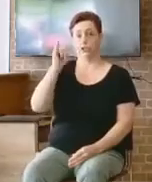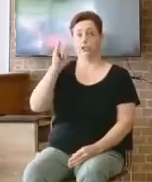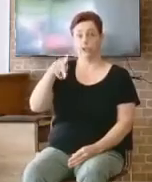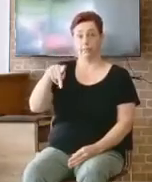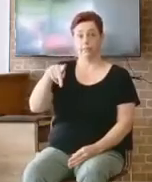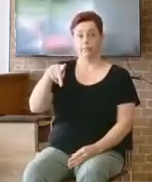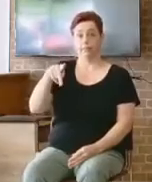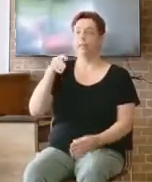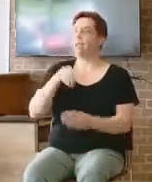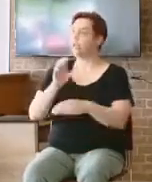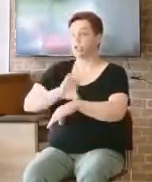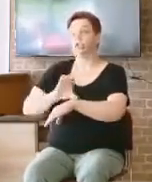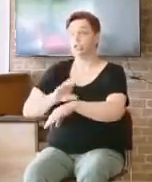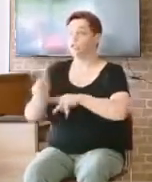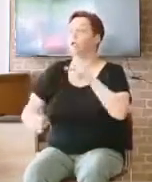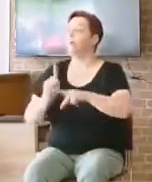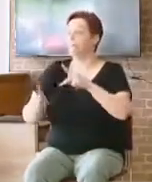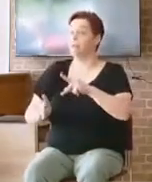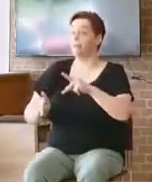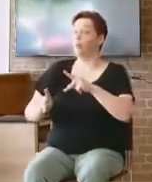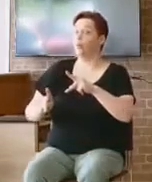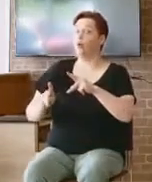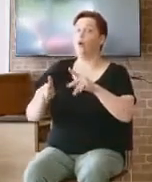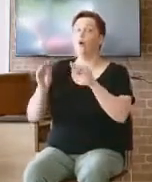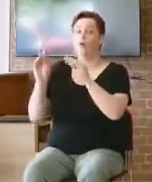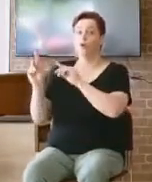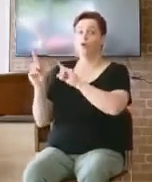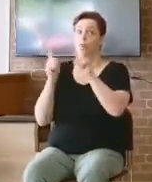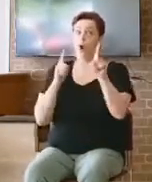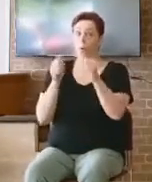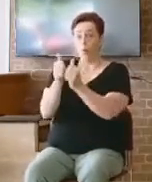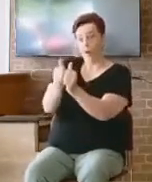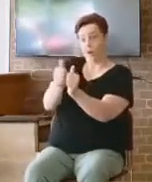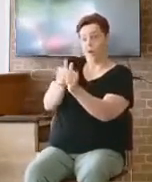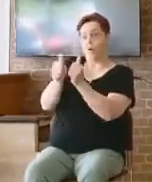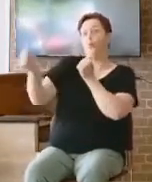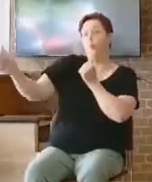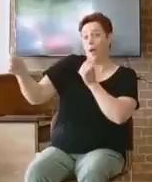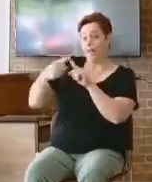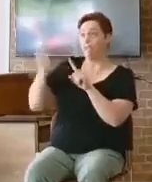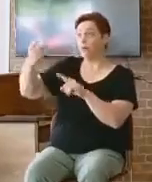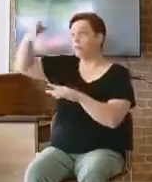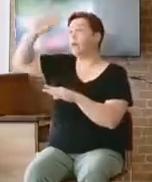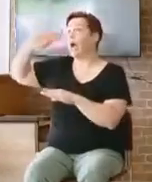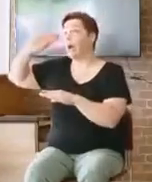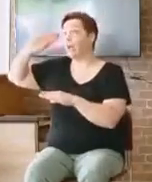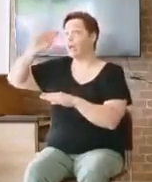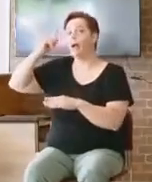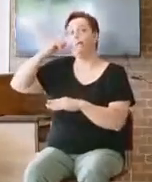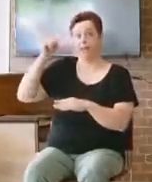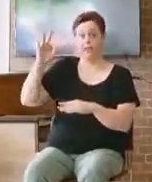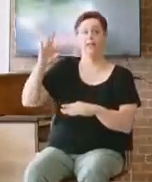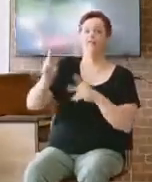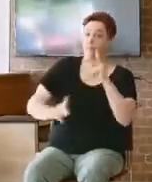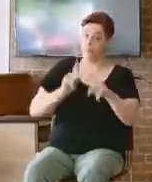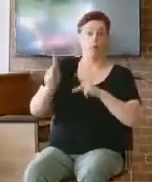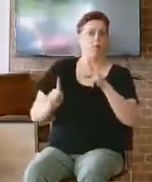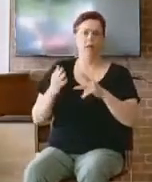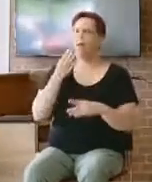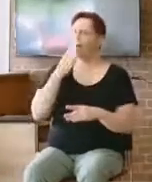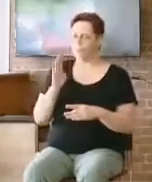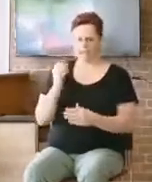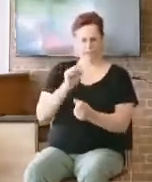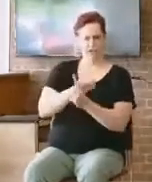People don't necessarily get angry with God. can, and I understand that. know, bad situations can happen. They do, all the time.